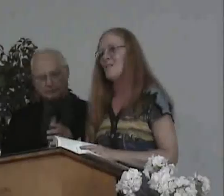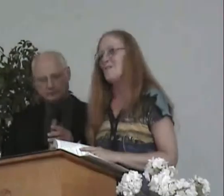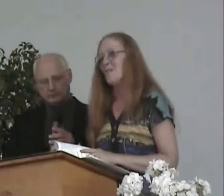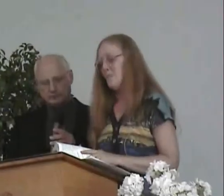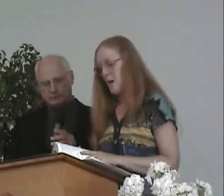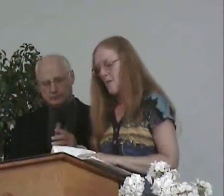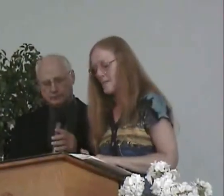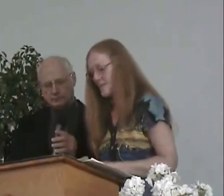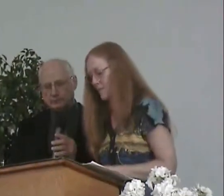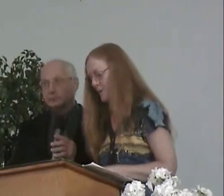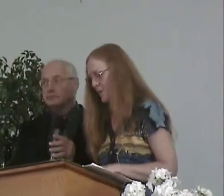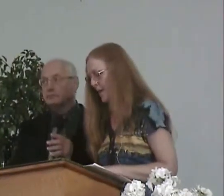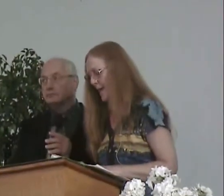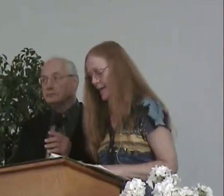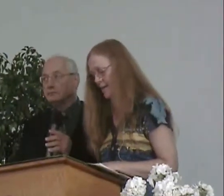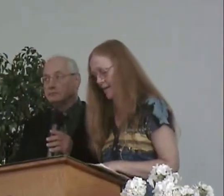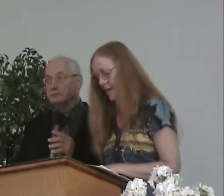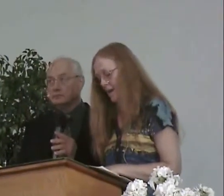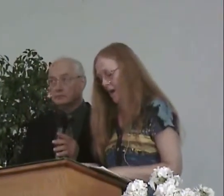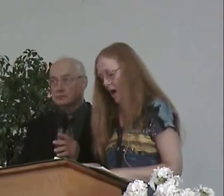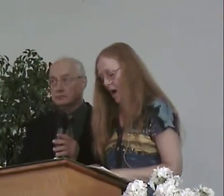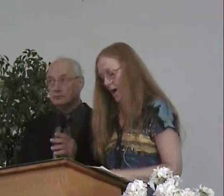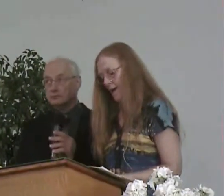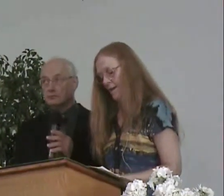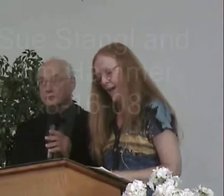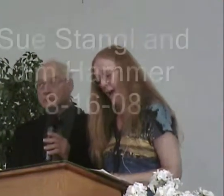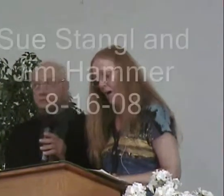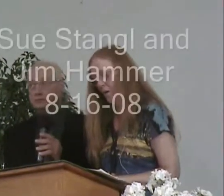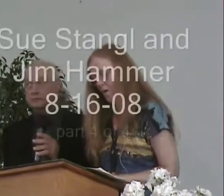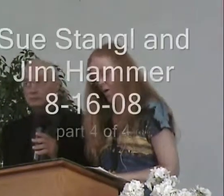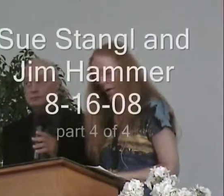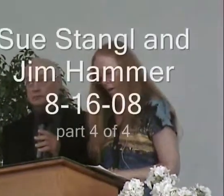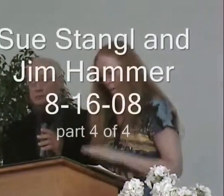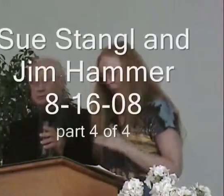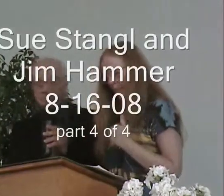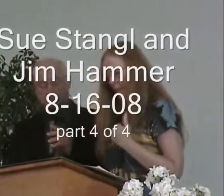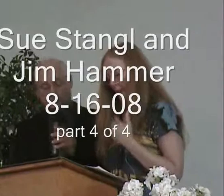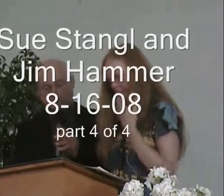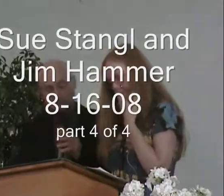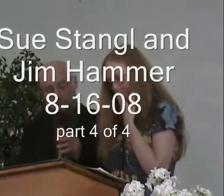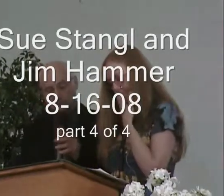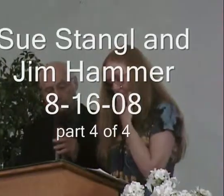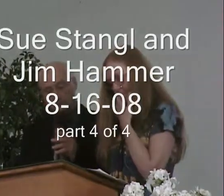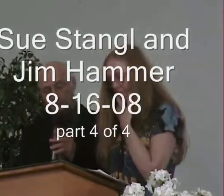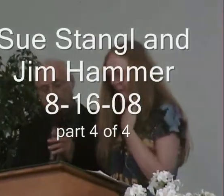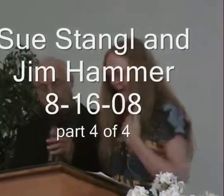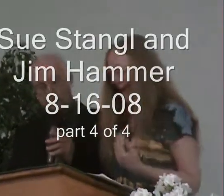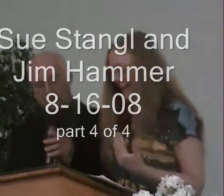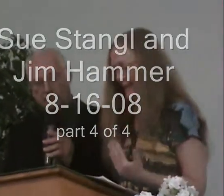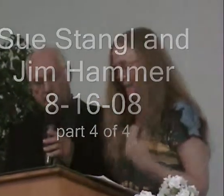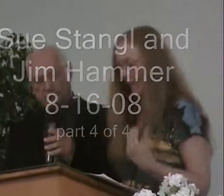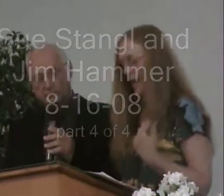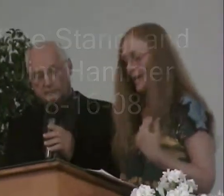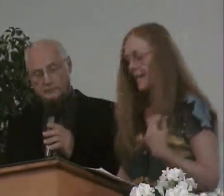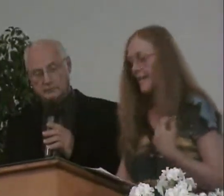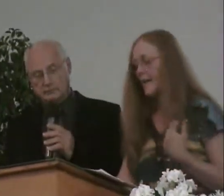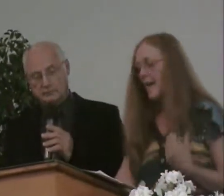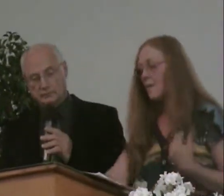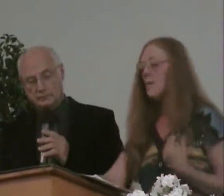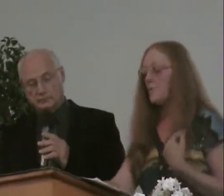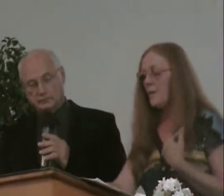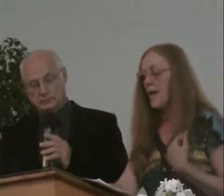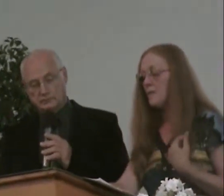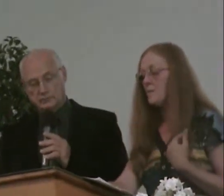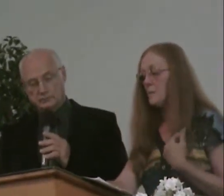I've always looked through the promises of the Lord and now I sit back